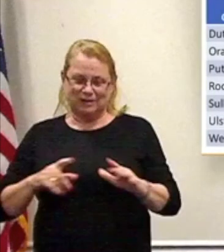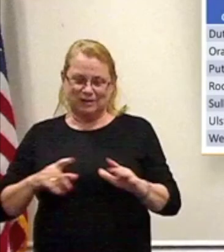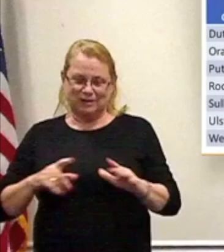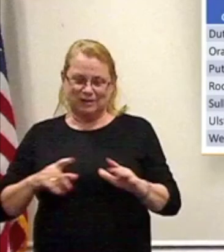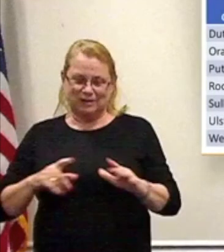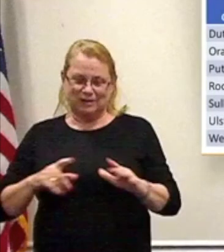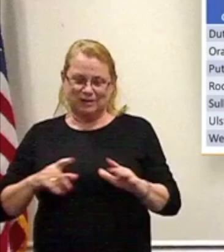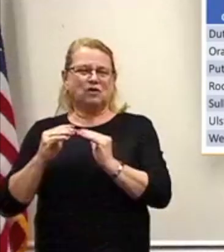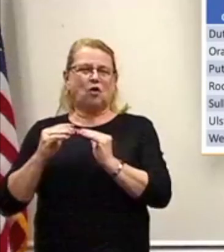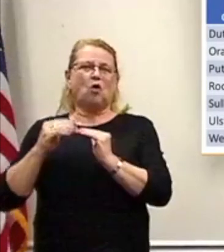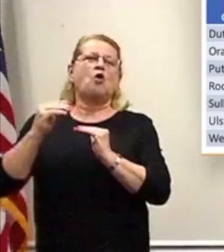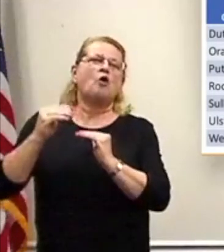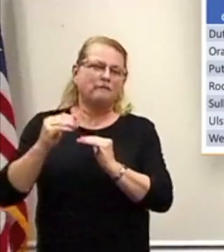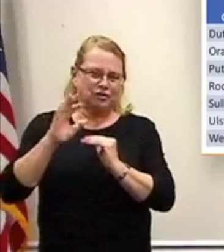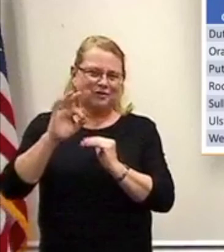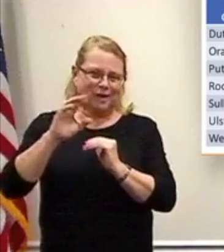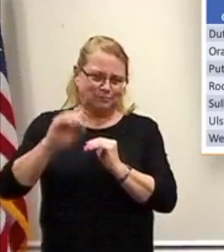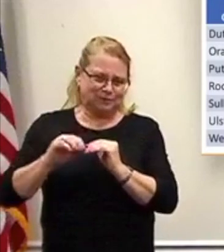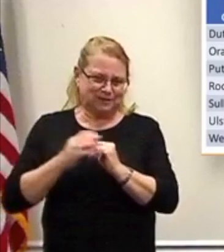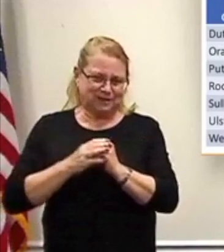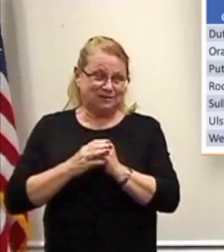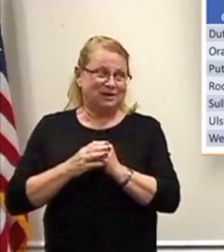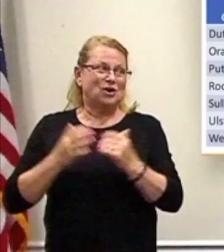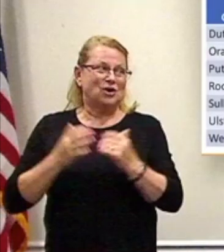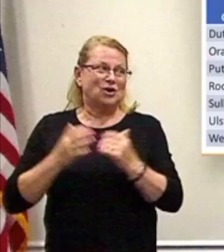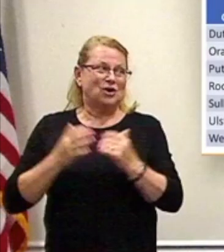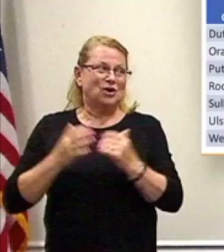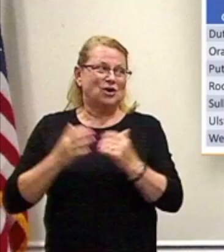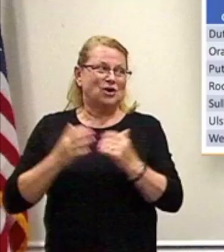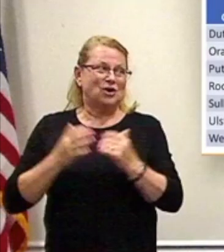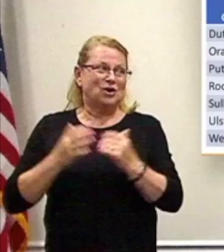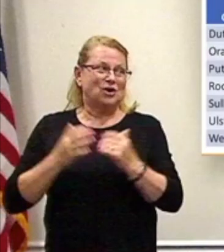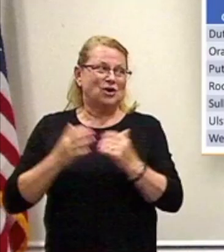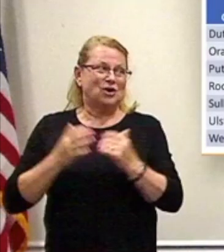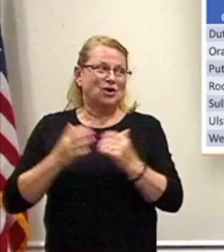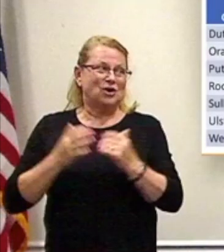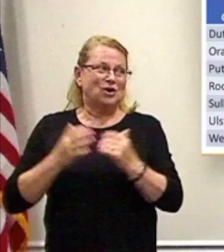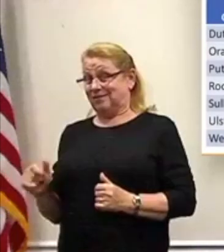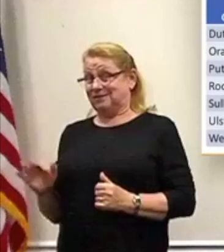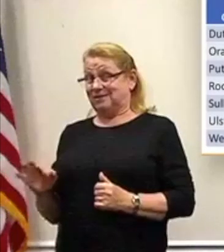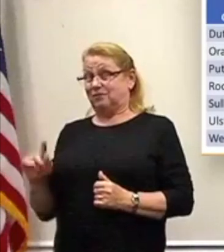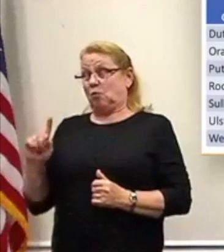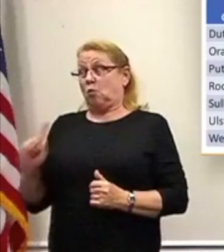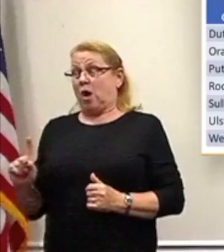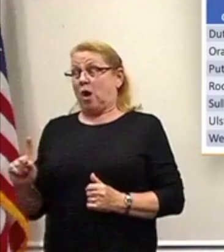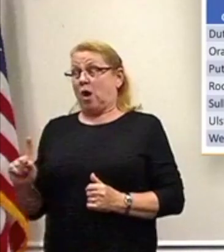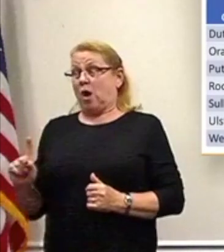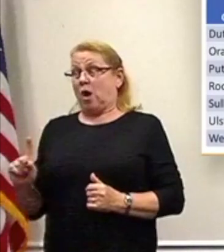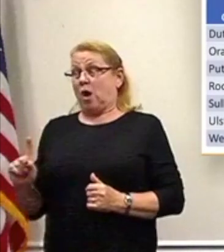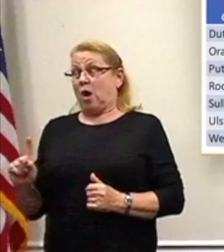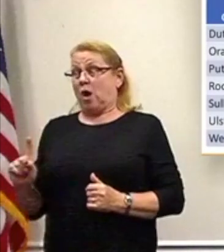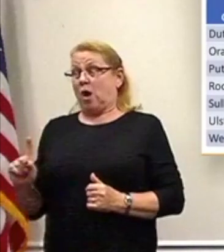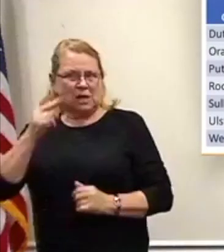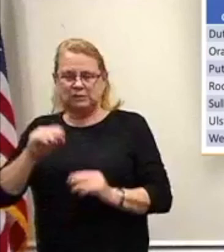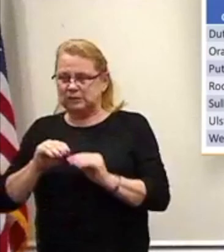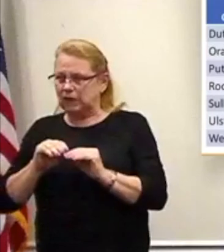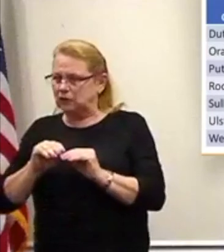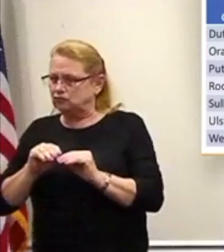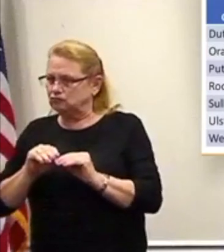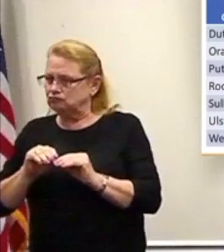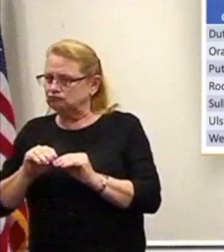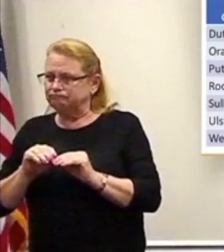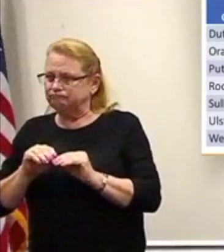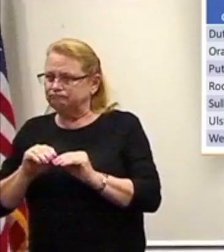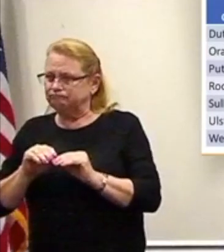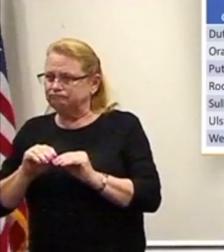transmission. So at the moment, we are at nine-tenths of 1%. We are not seeing transmission concerns in public schools